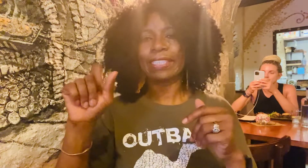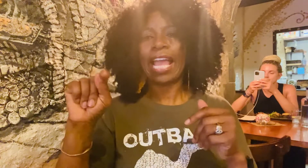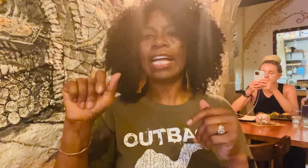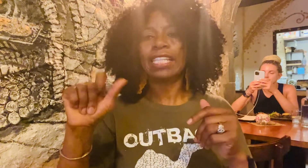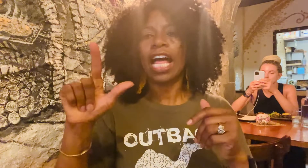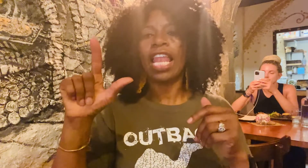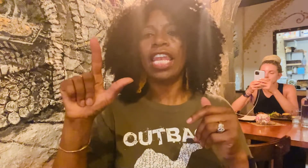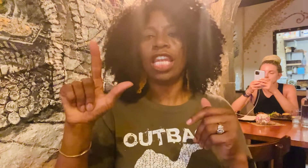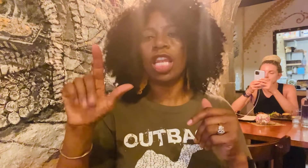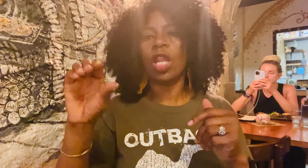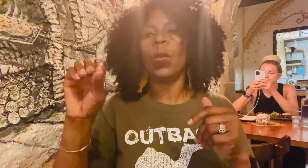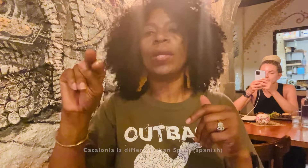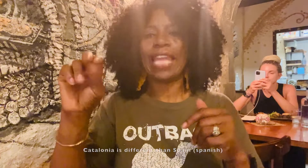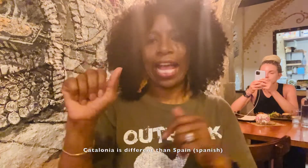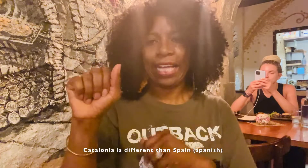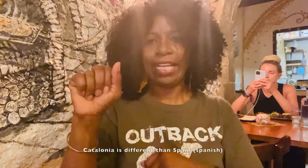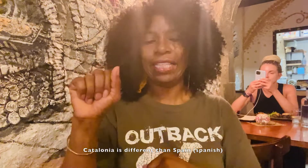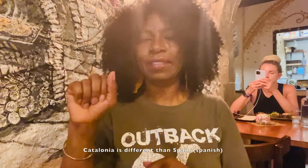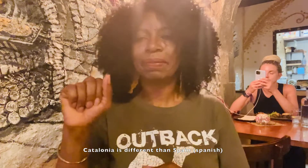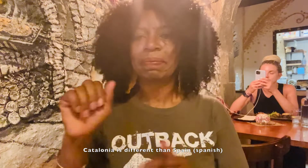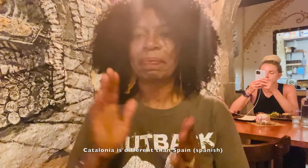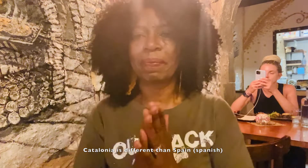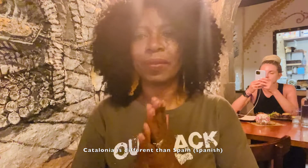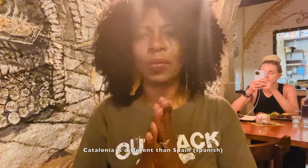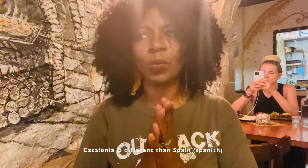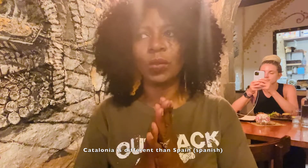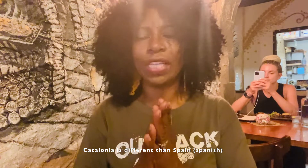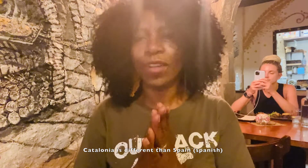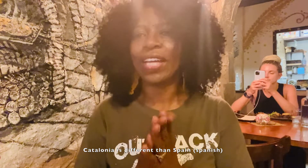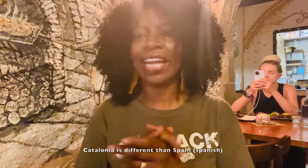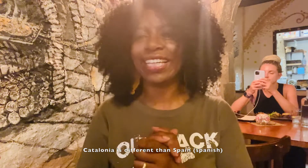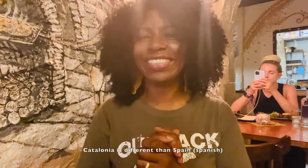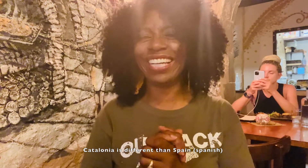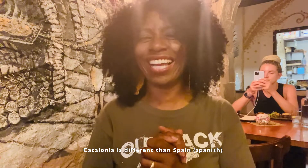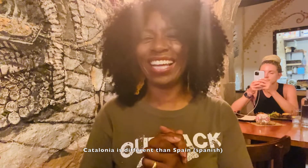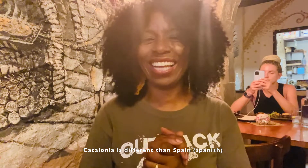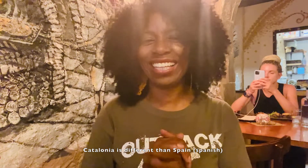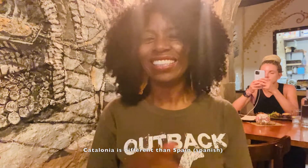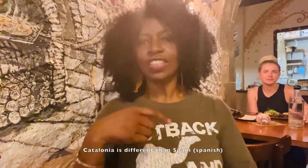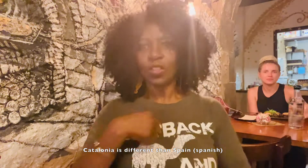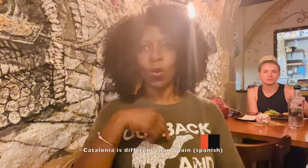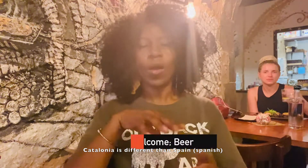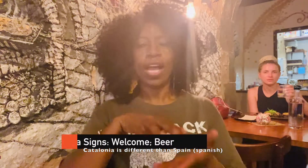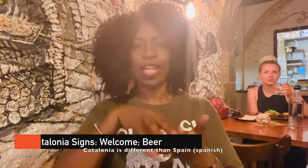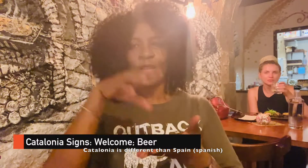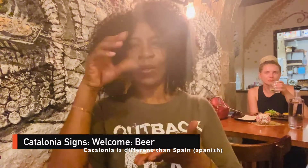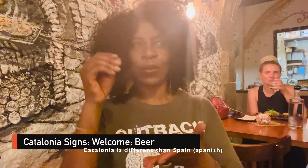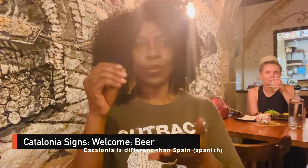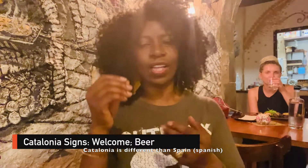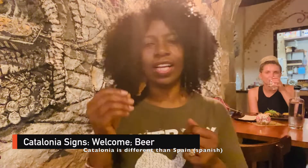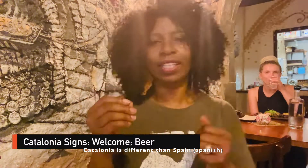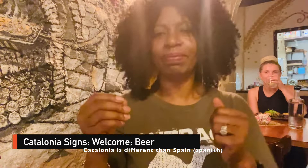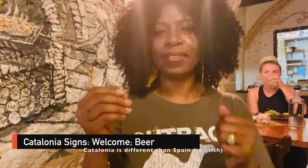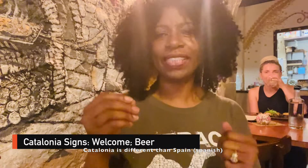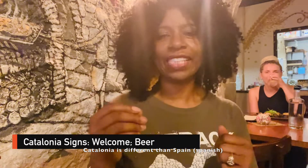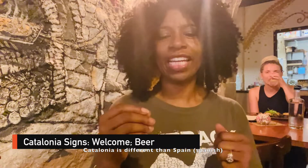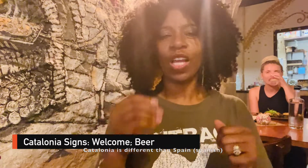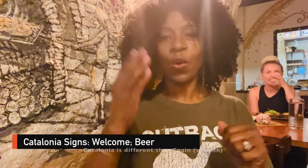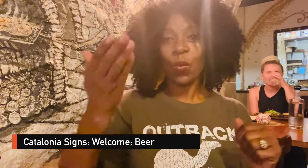as Catalania and Catalania is a little bit different than Spain or you are speaking Spanish